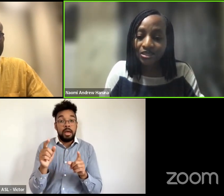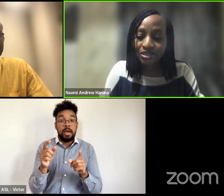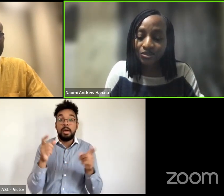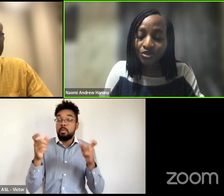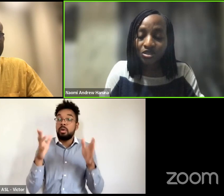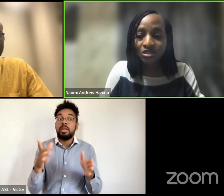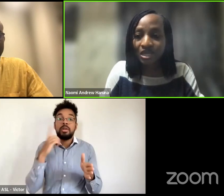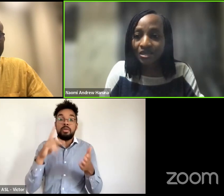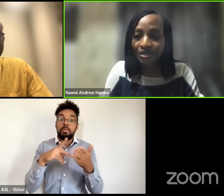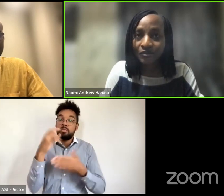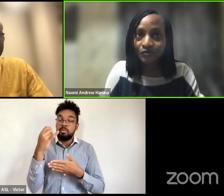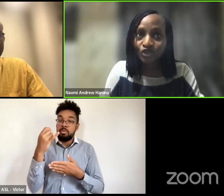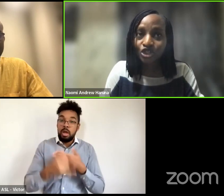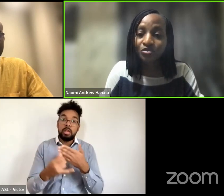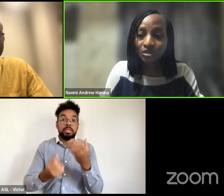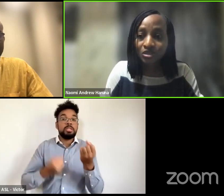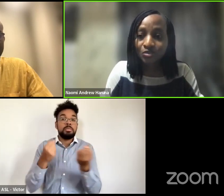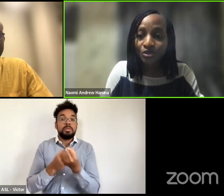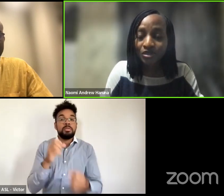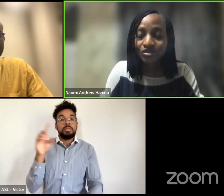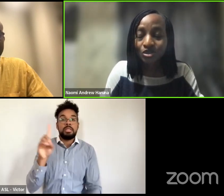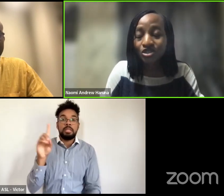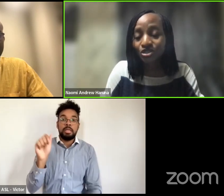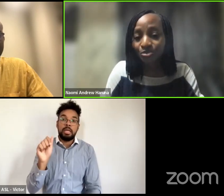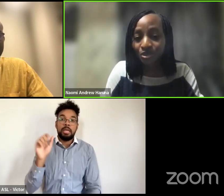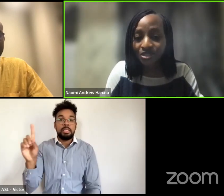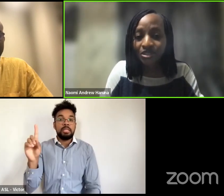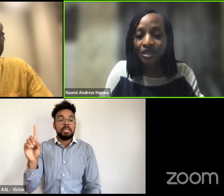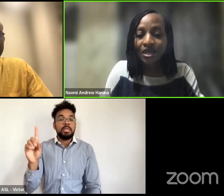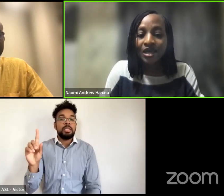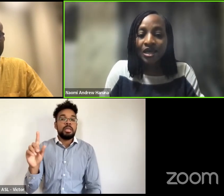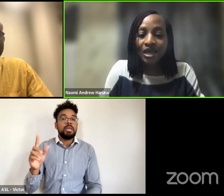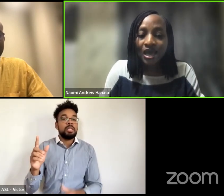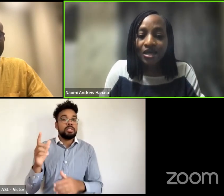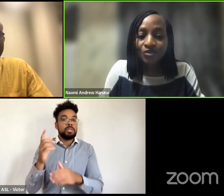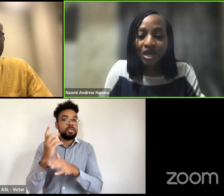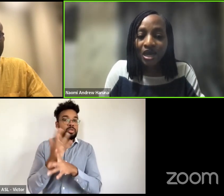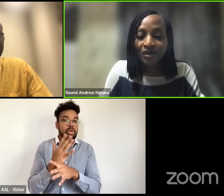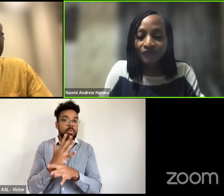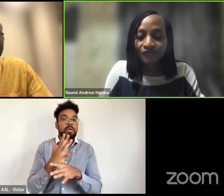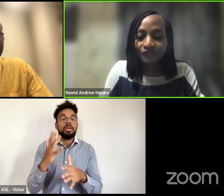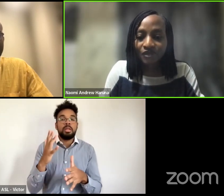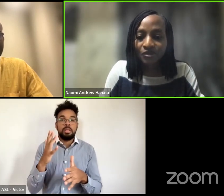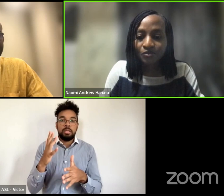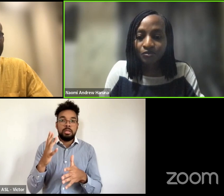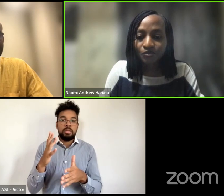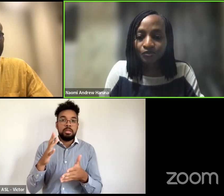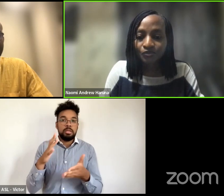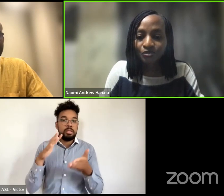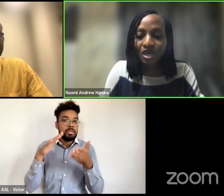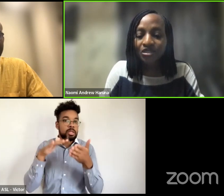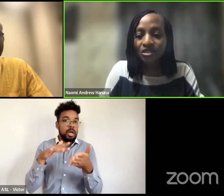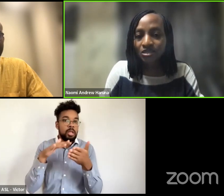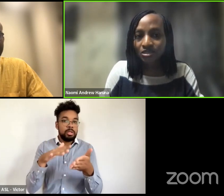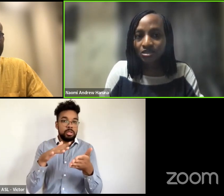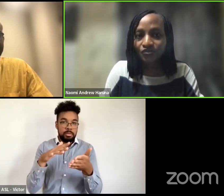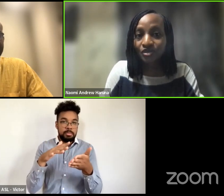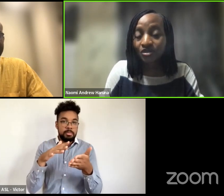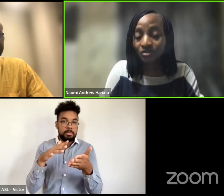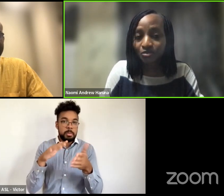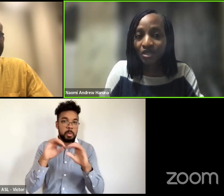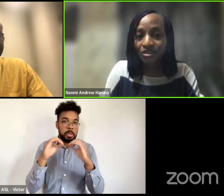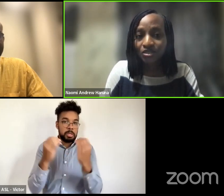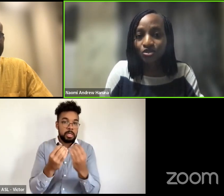the daad which is a german scholarship body and we have um partners